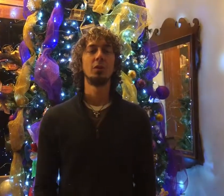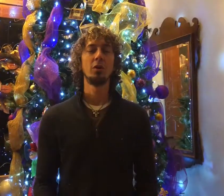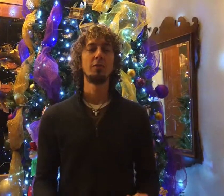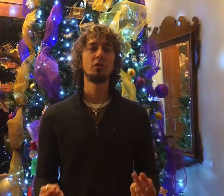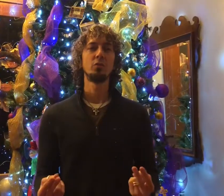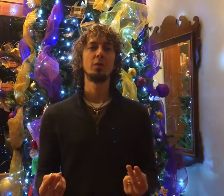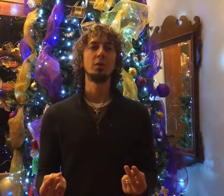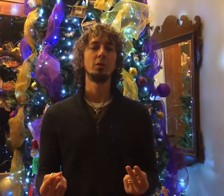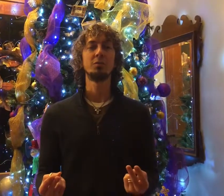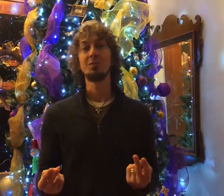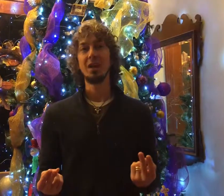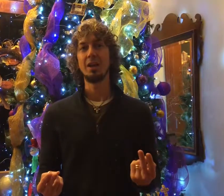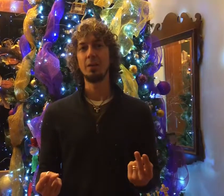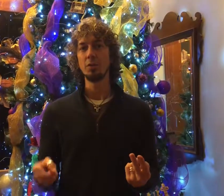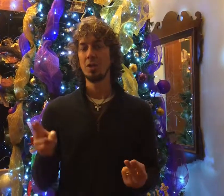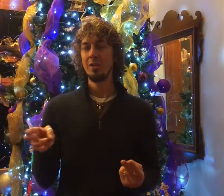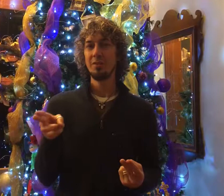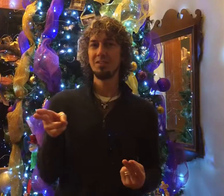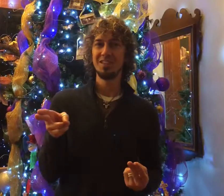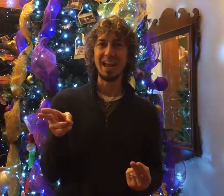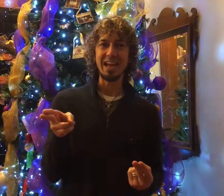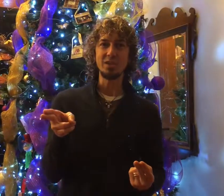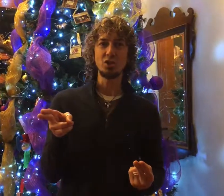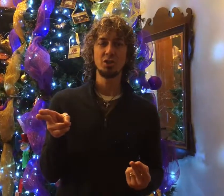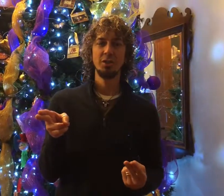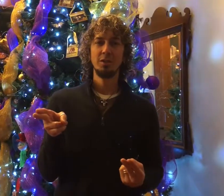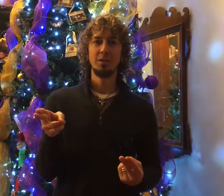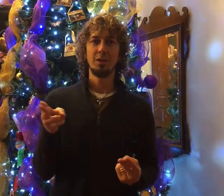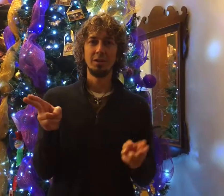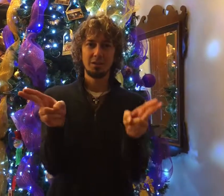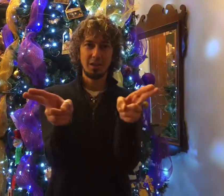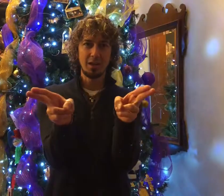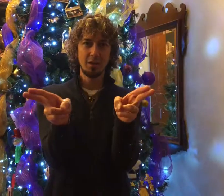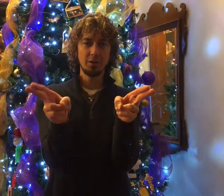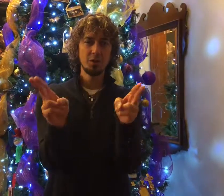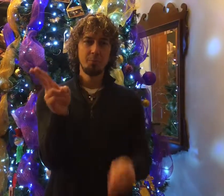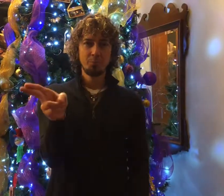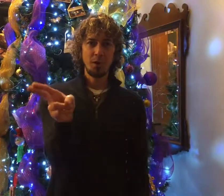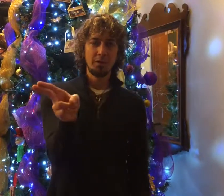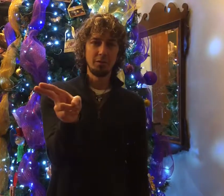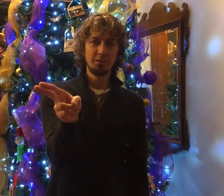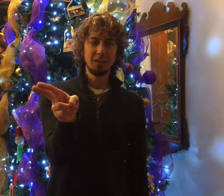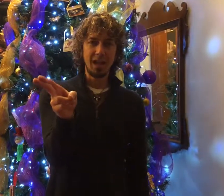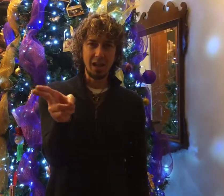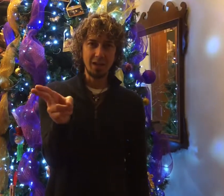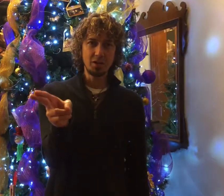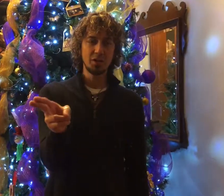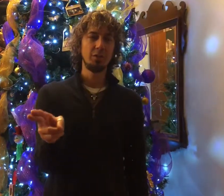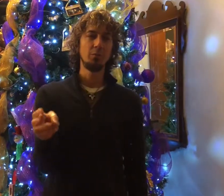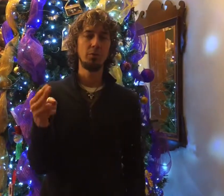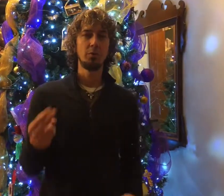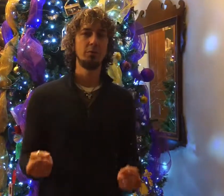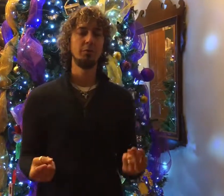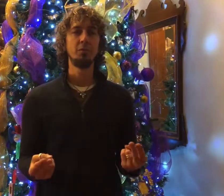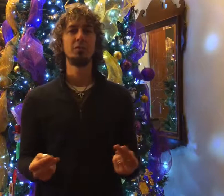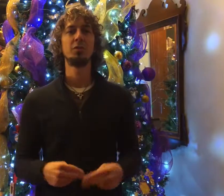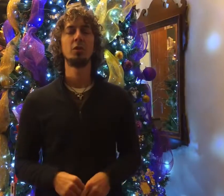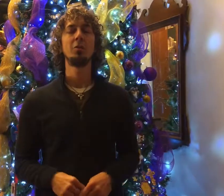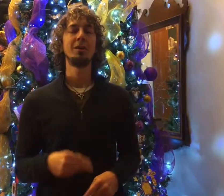learn our verse, we're going to learn some sign language. This is an H. In sign language, this is an H and the verses are going to talk about